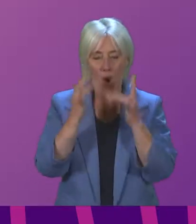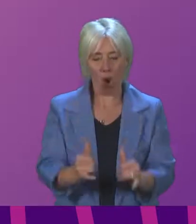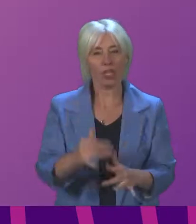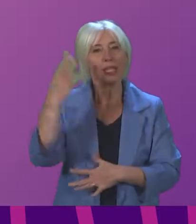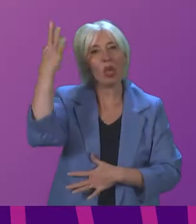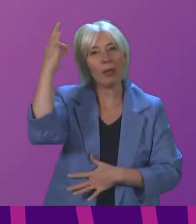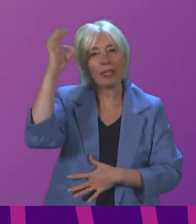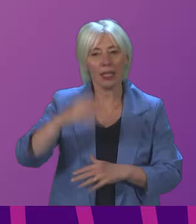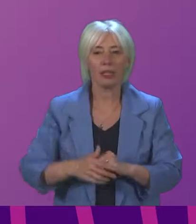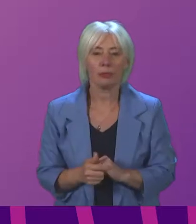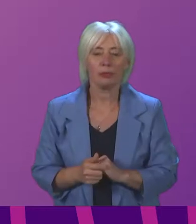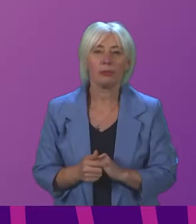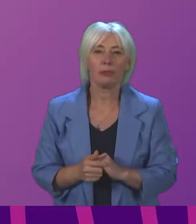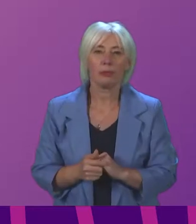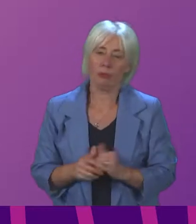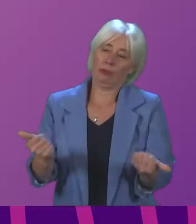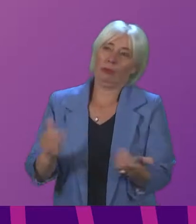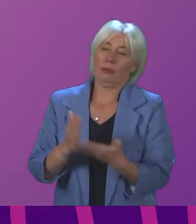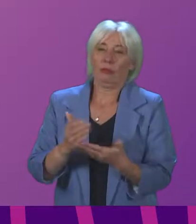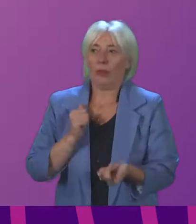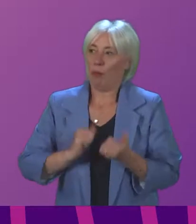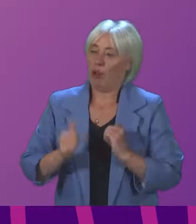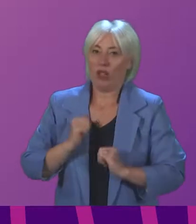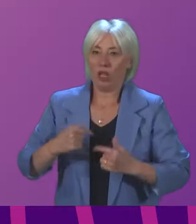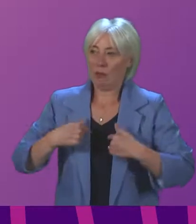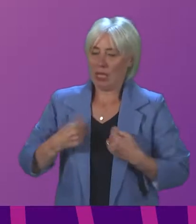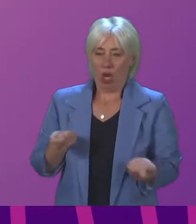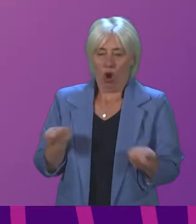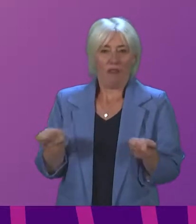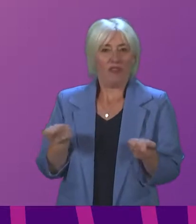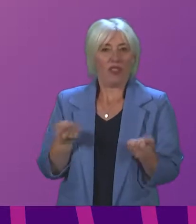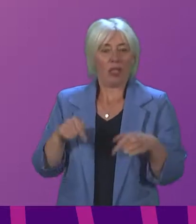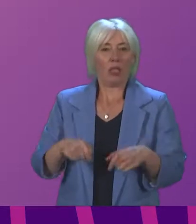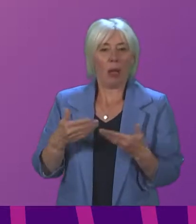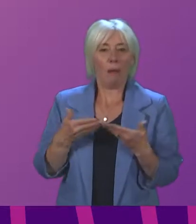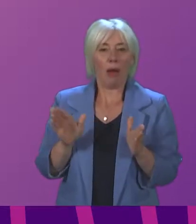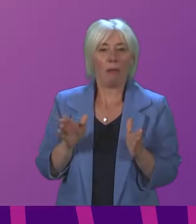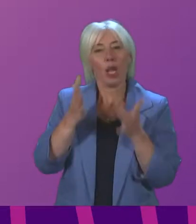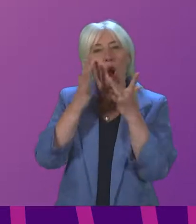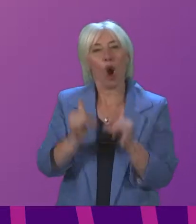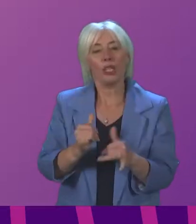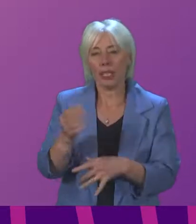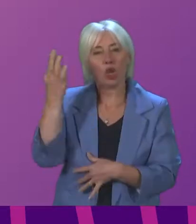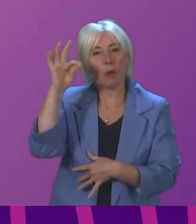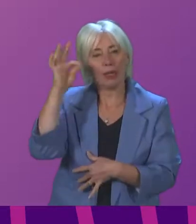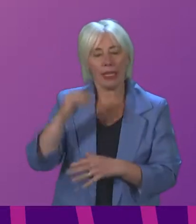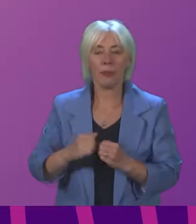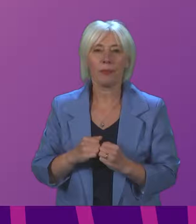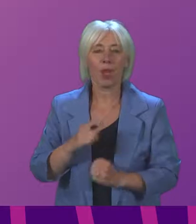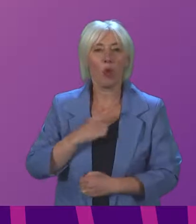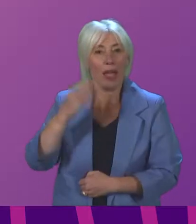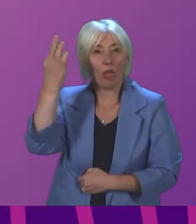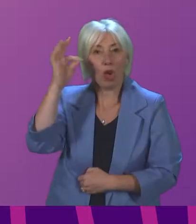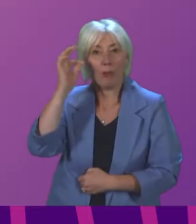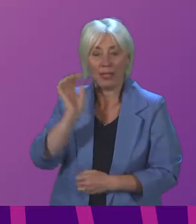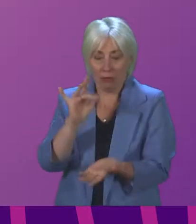Thank you, Presiding Officer. And can I say that it is a privilege to be the convener of the Public Audit Committee, because the committee lies at